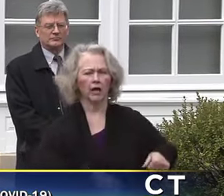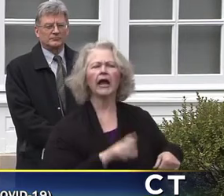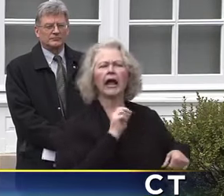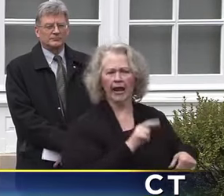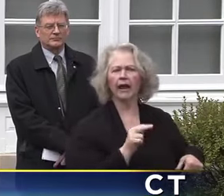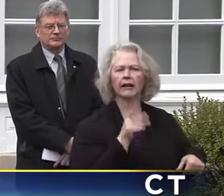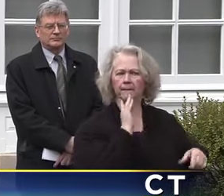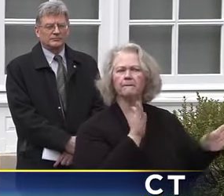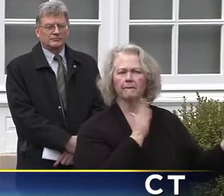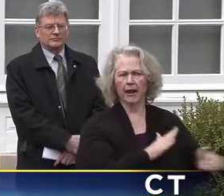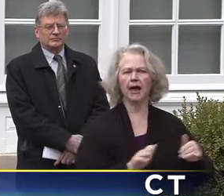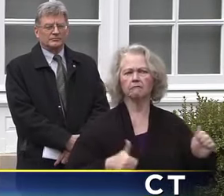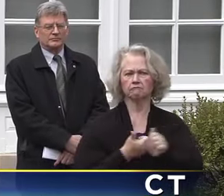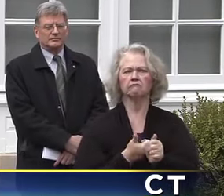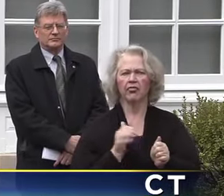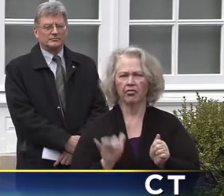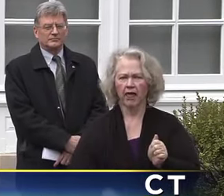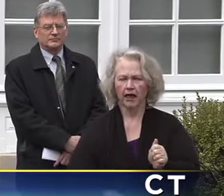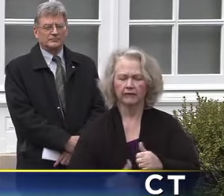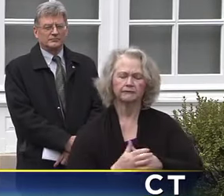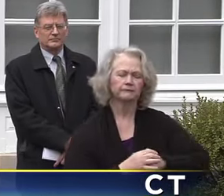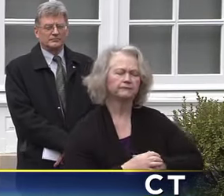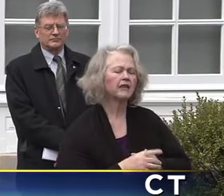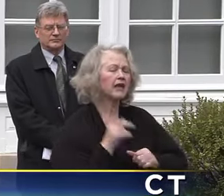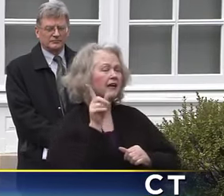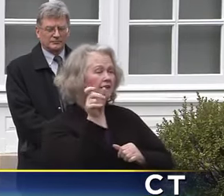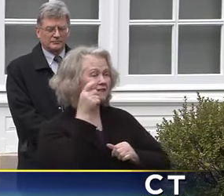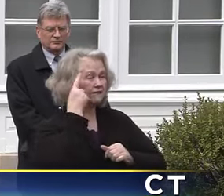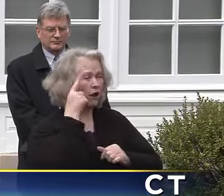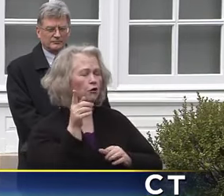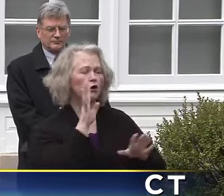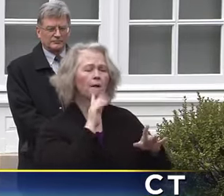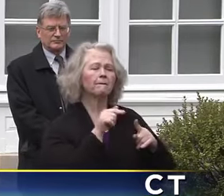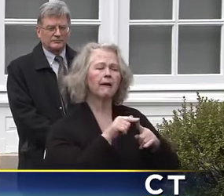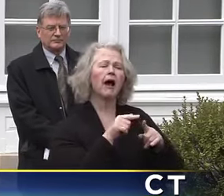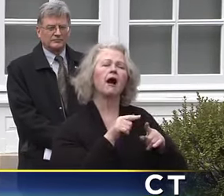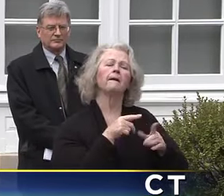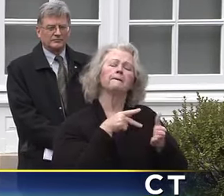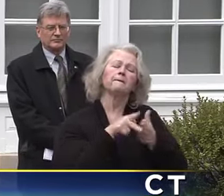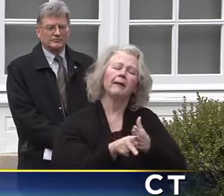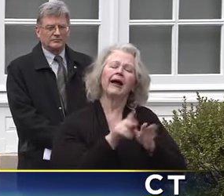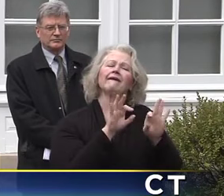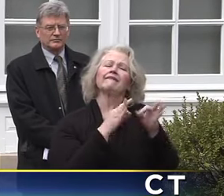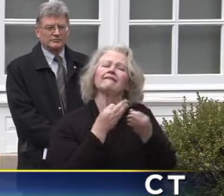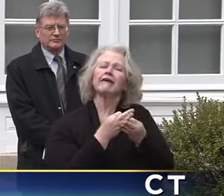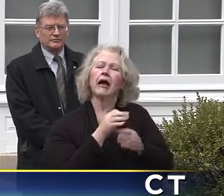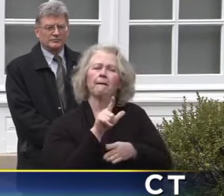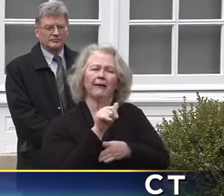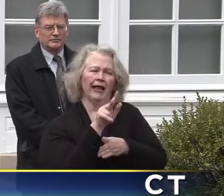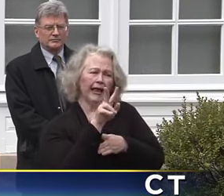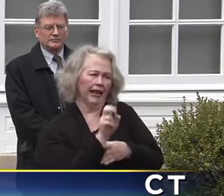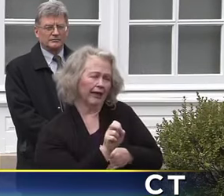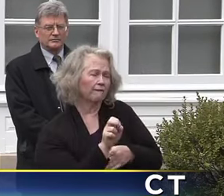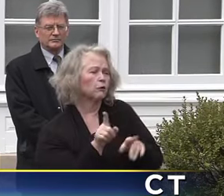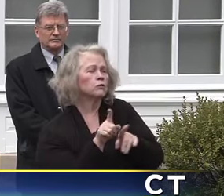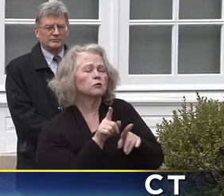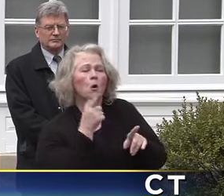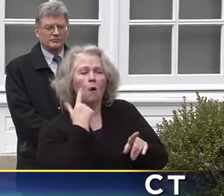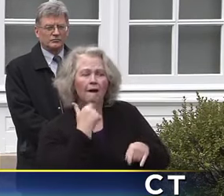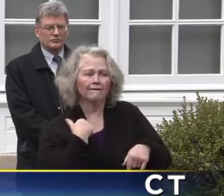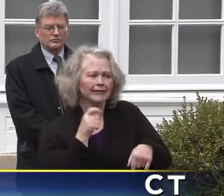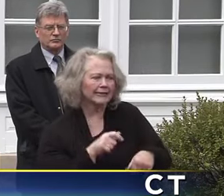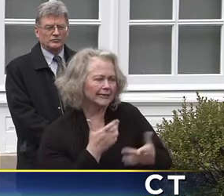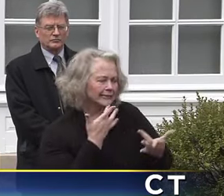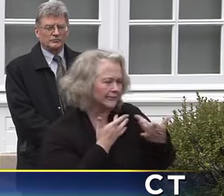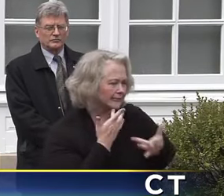In addition, the federal plan is talking about paid family leave as well so that you have an extended period of time if you have